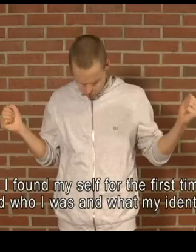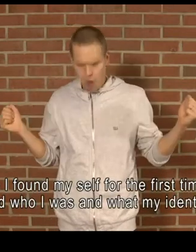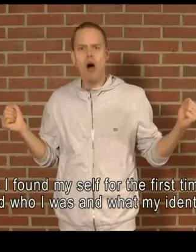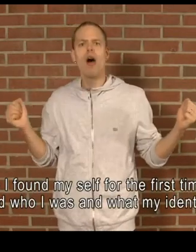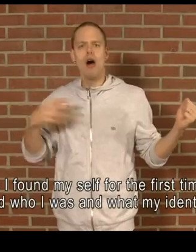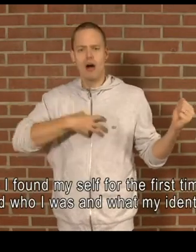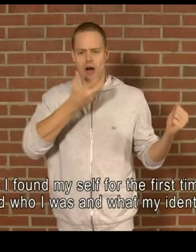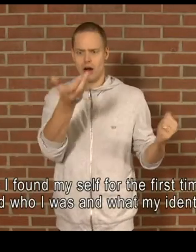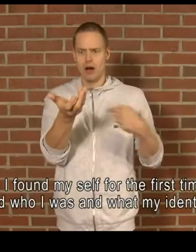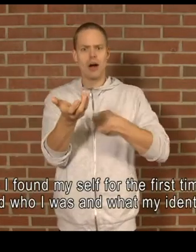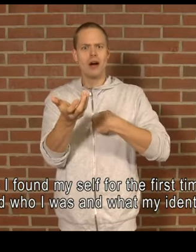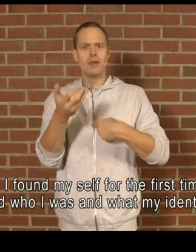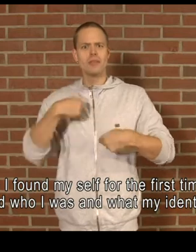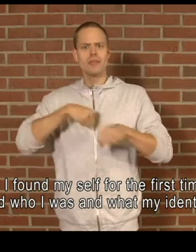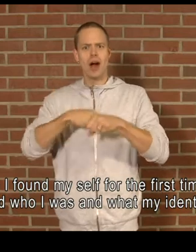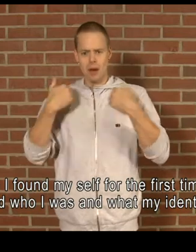air Smells like victory